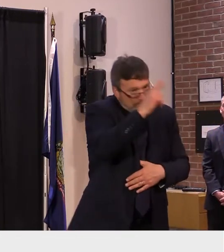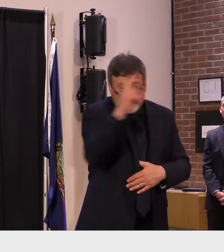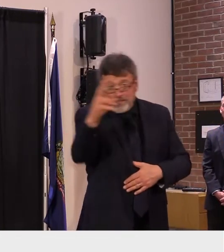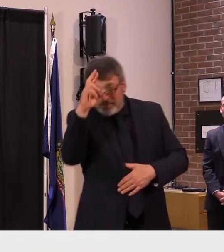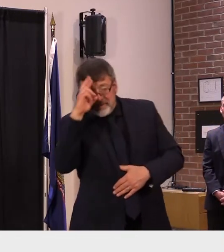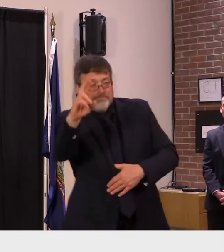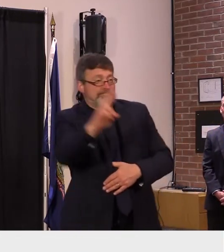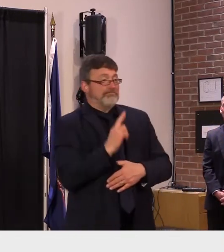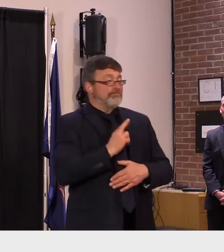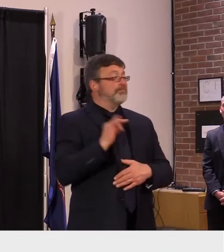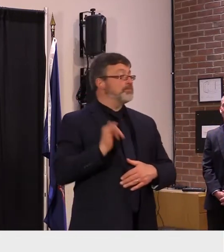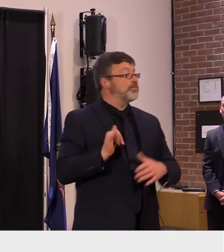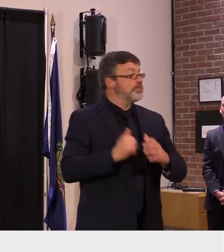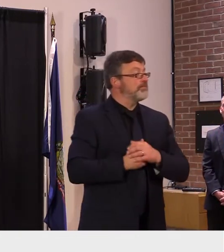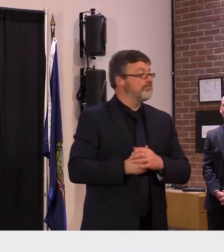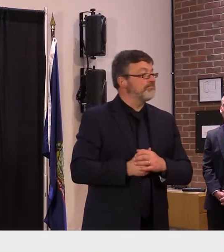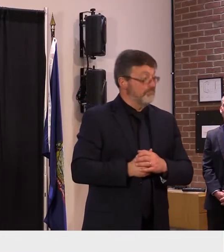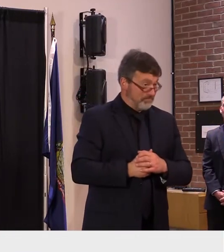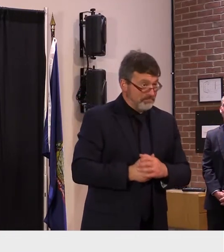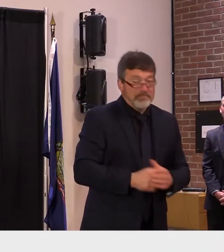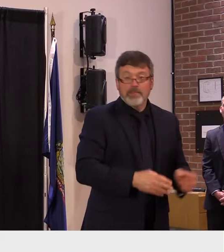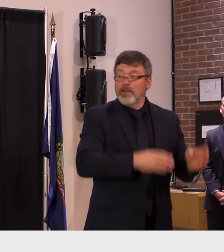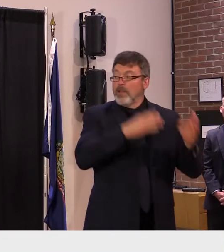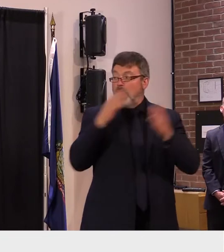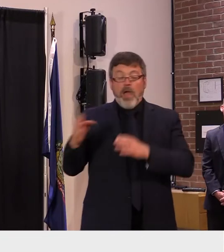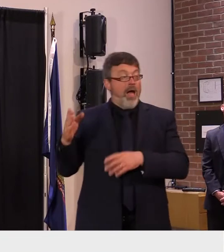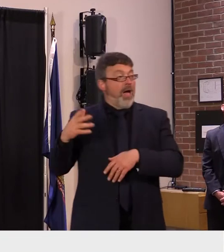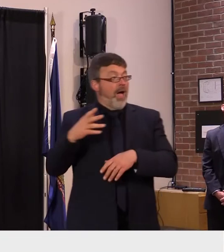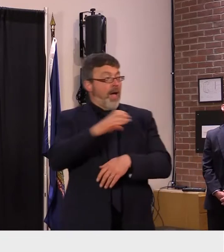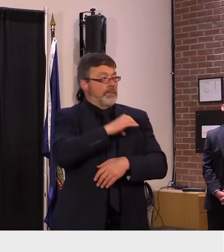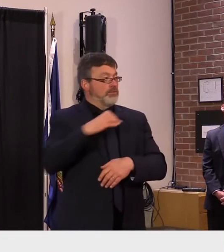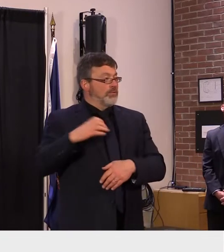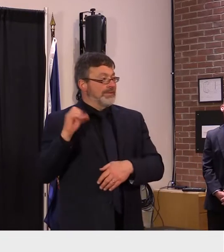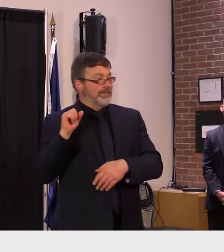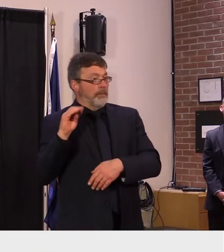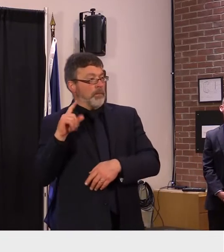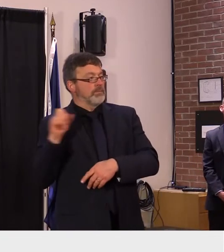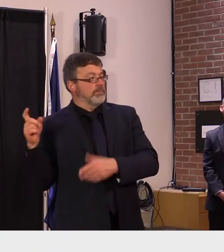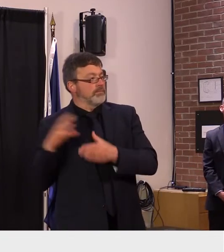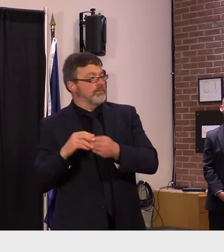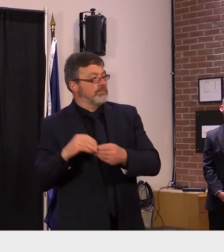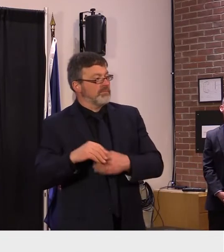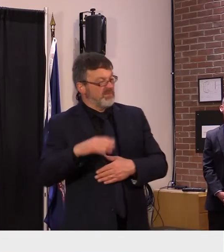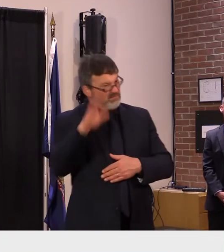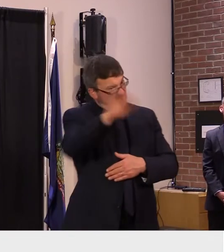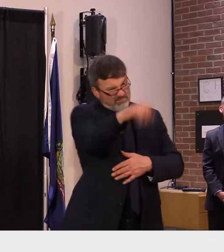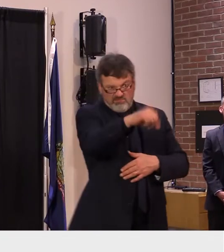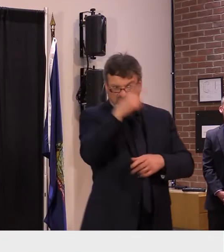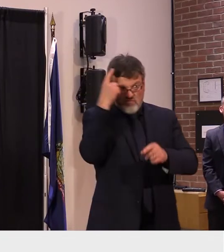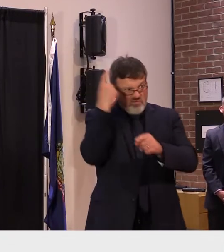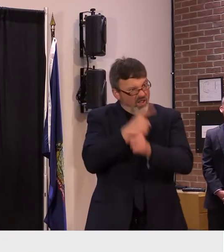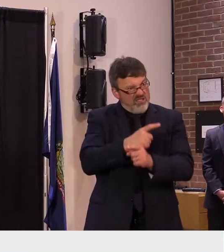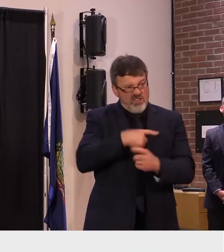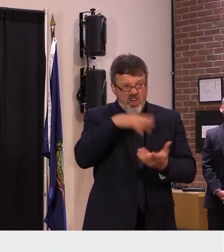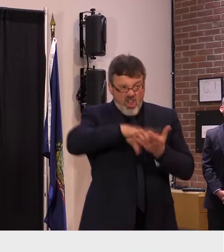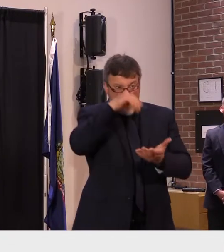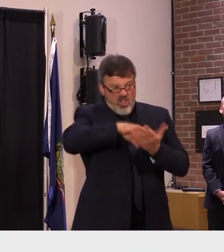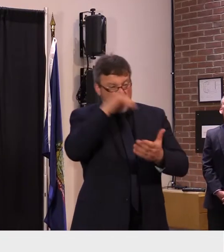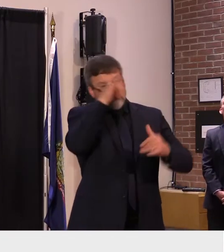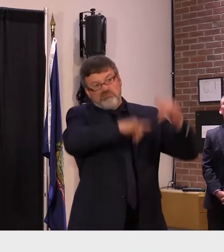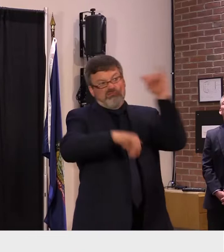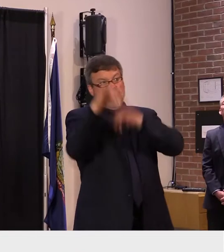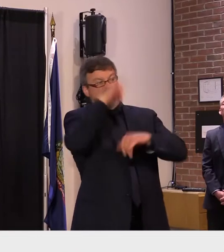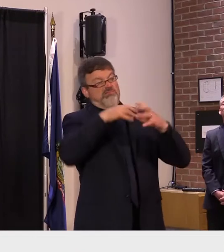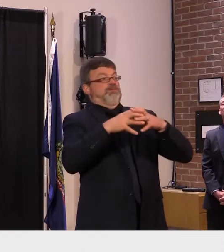i want to echo what the governor and what dr levine have said that we've learned so much about the treatment and about some of the mitigation